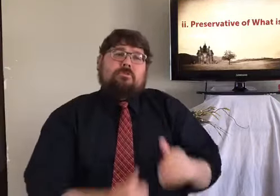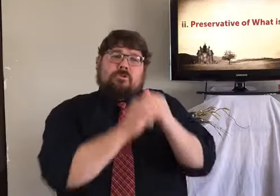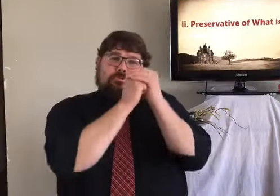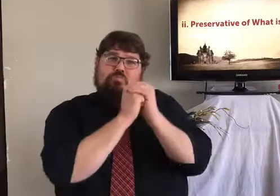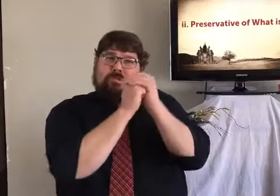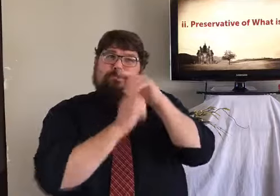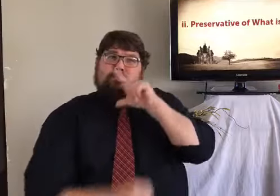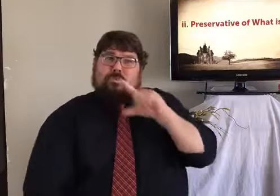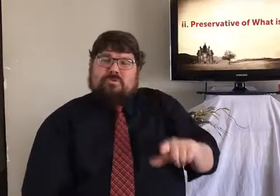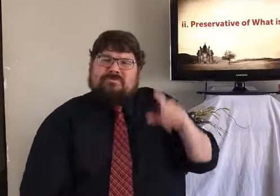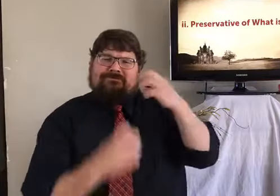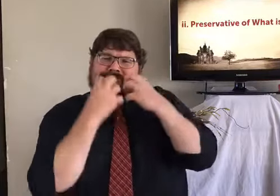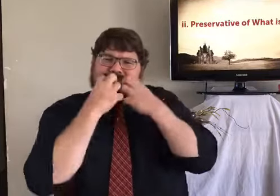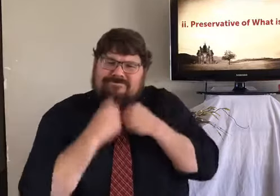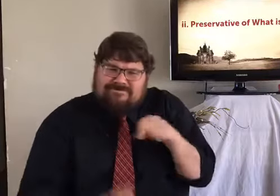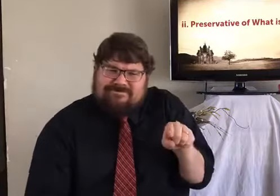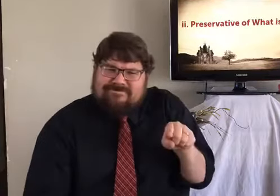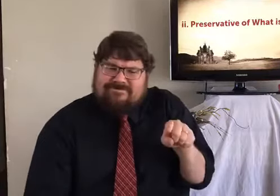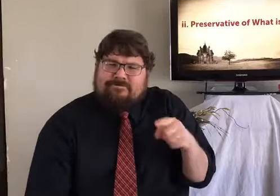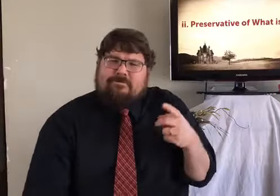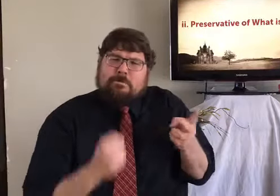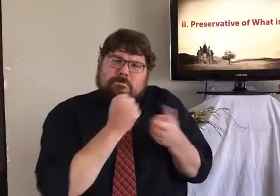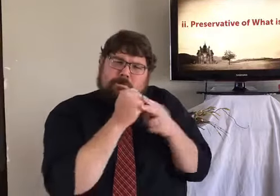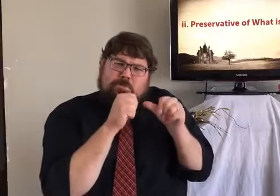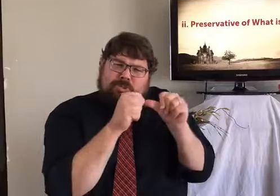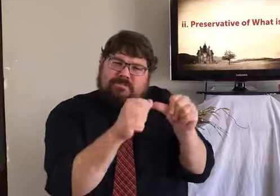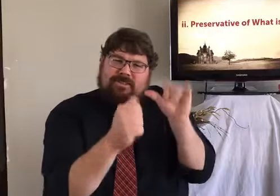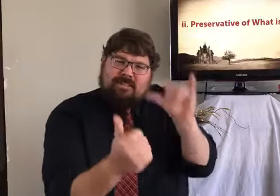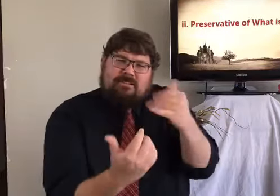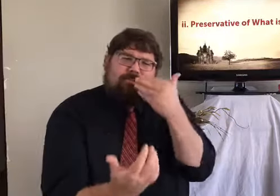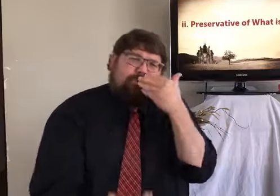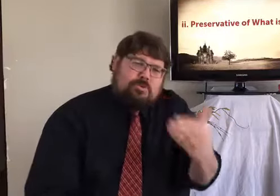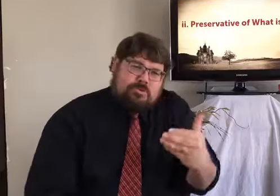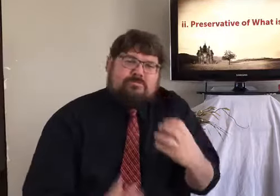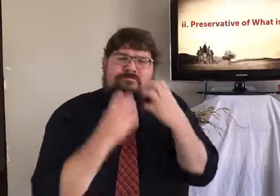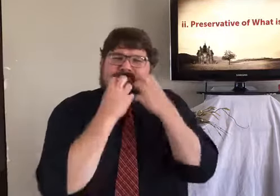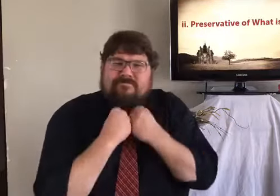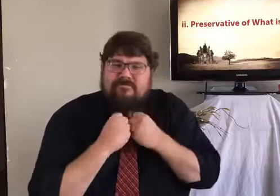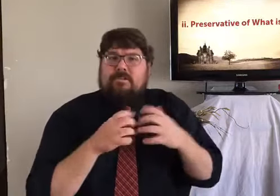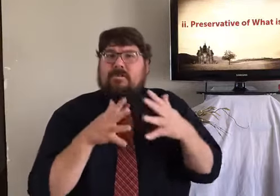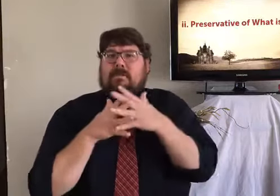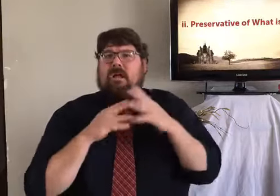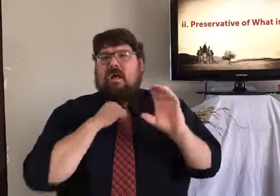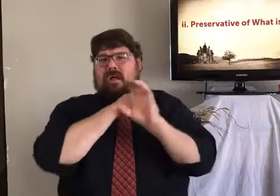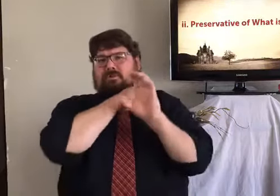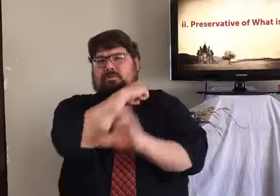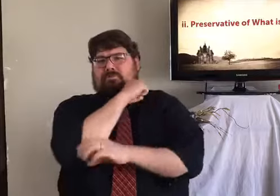So, salt preserves what is good. Salt preserves what is holy.